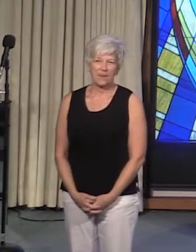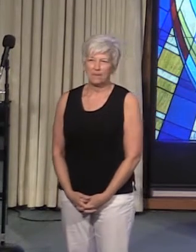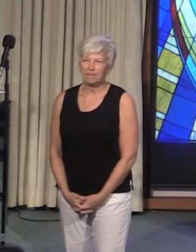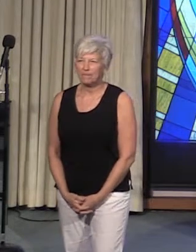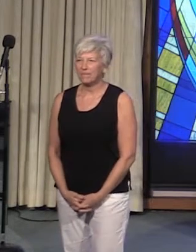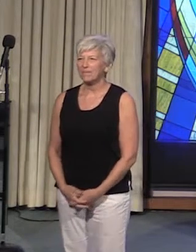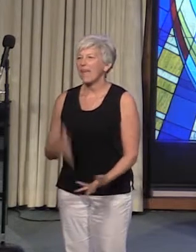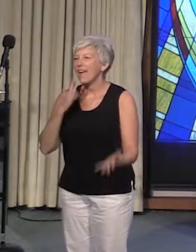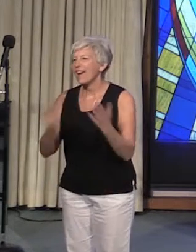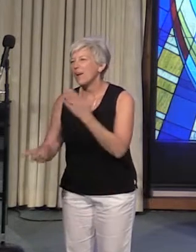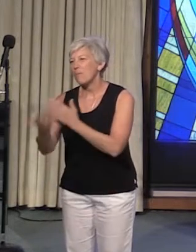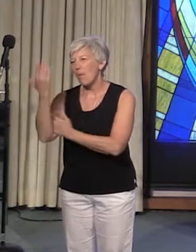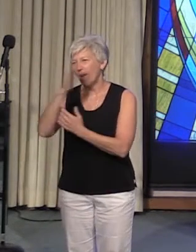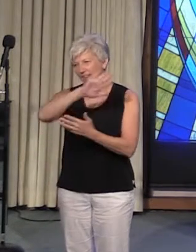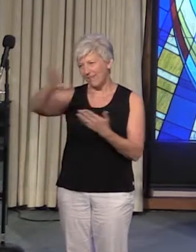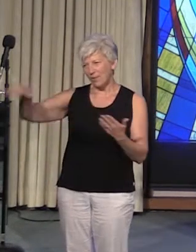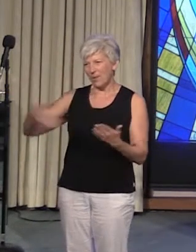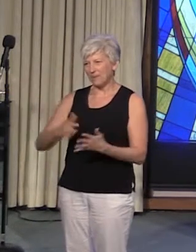Good morning, everyone.